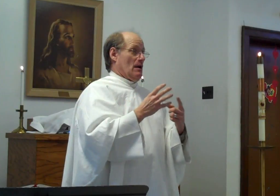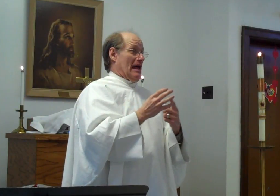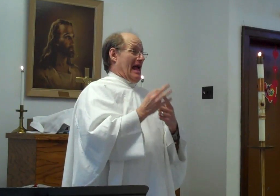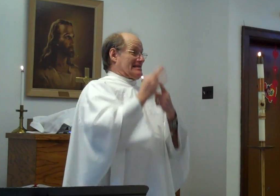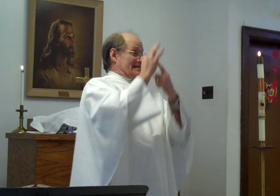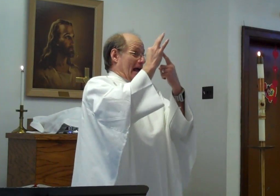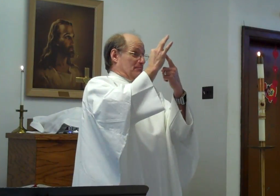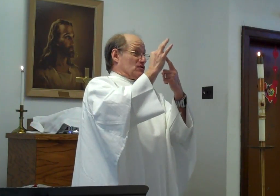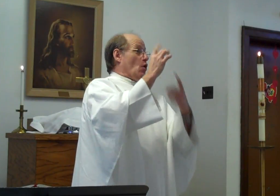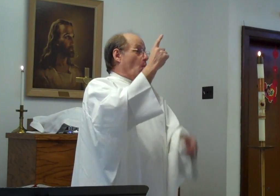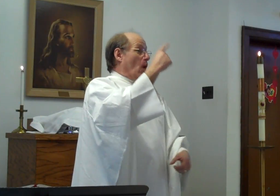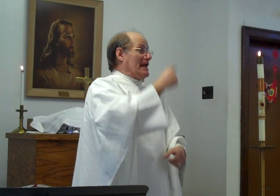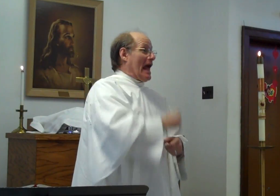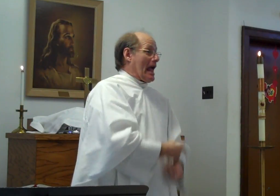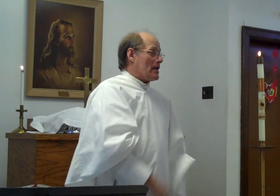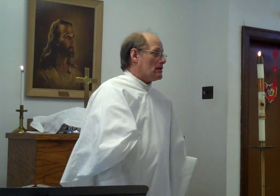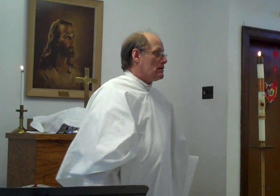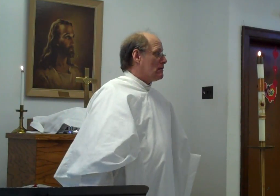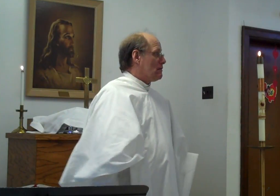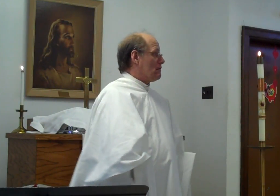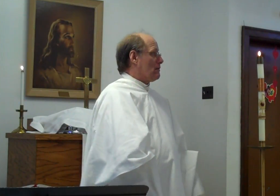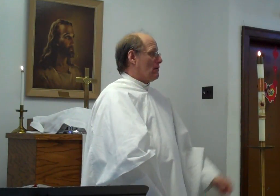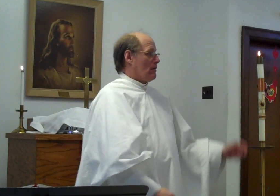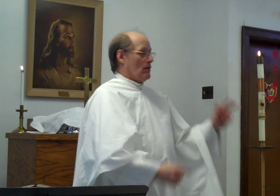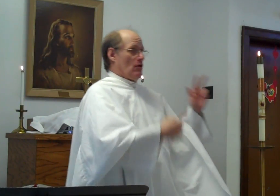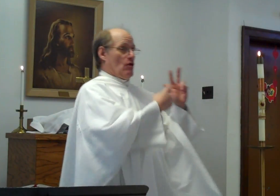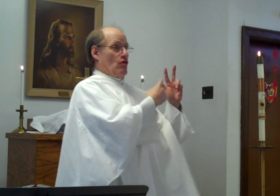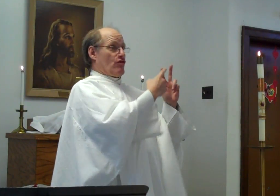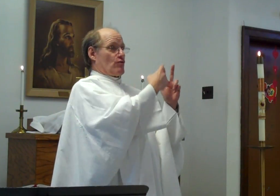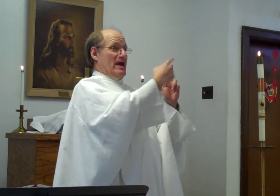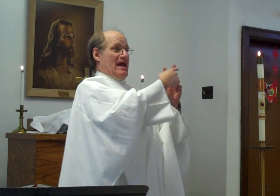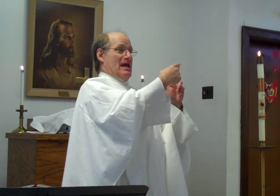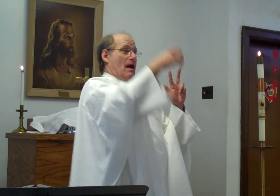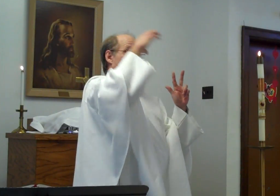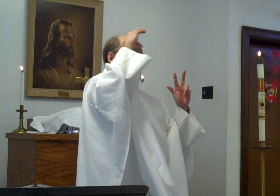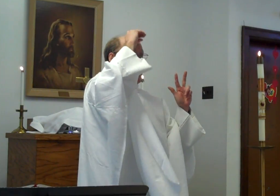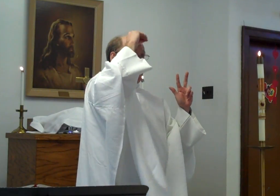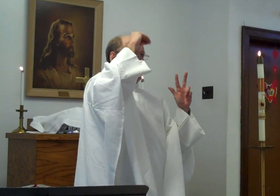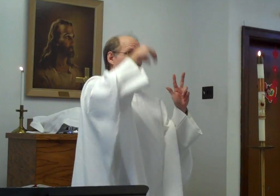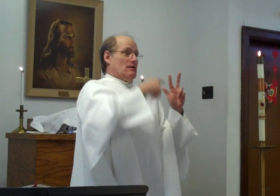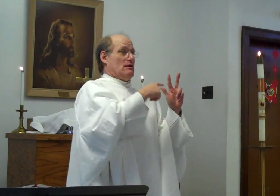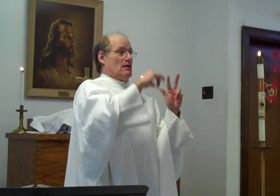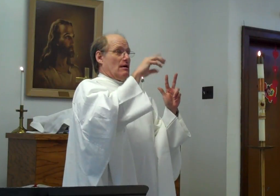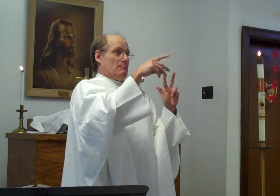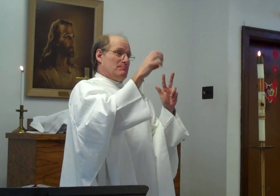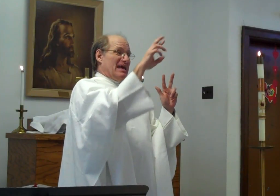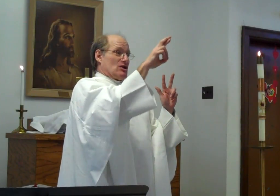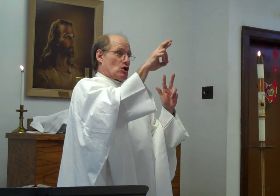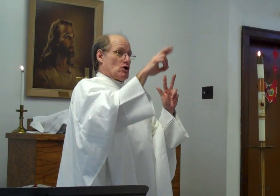Except one day. Three men. Peter.